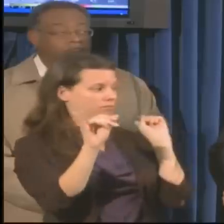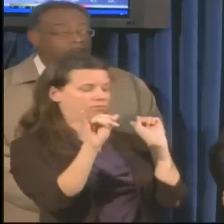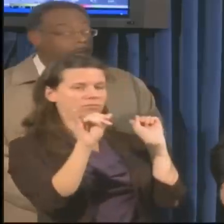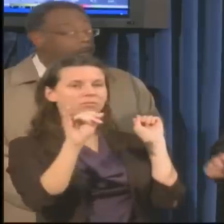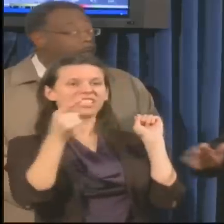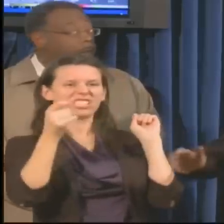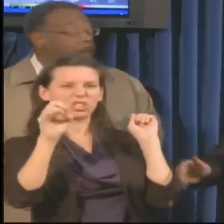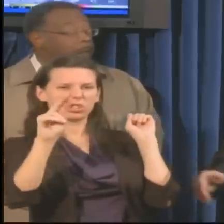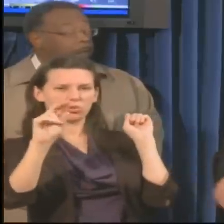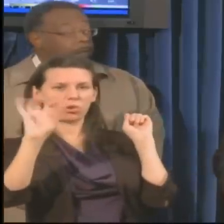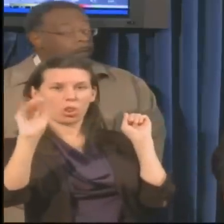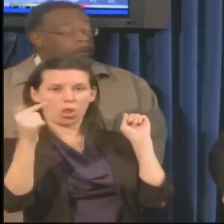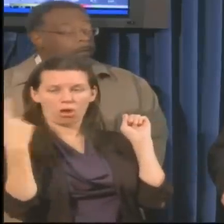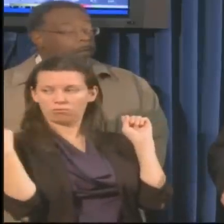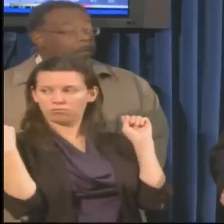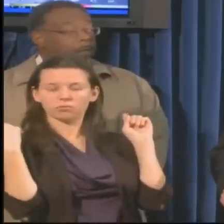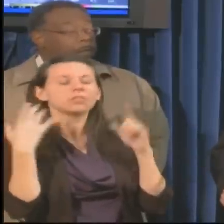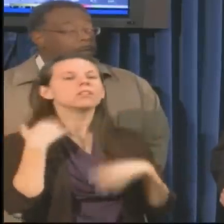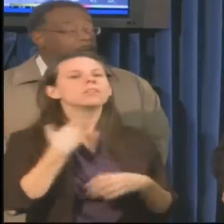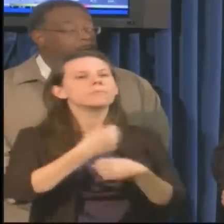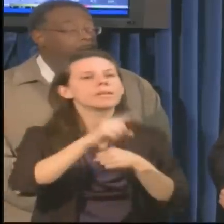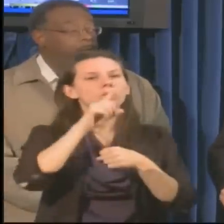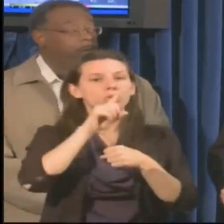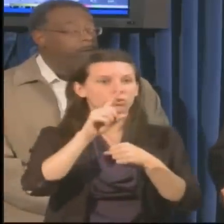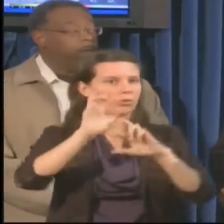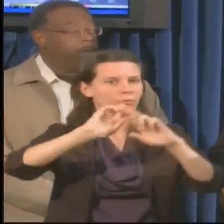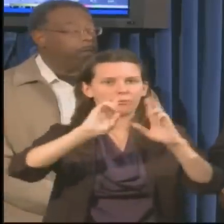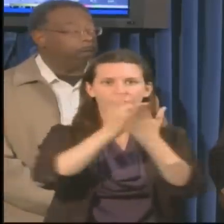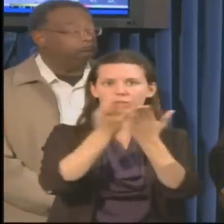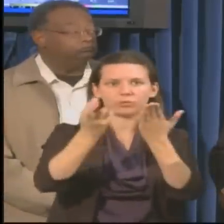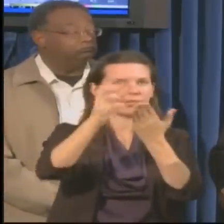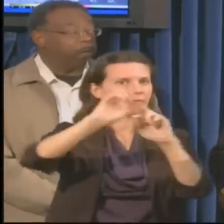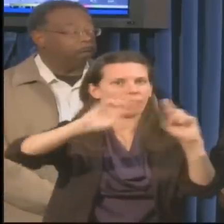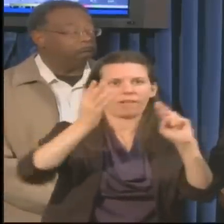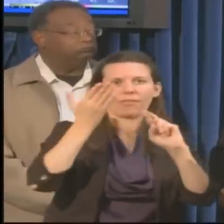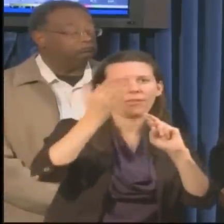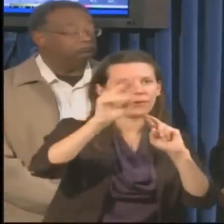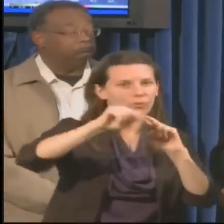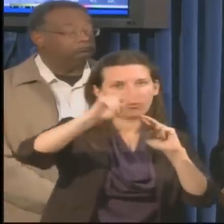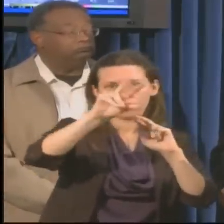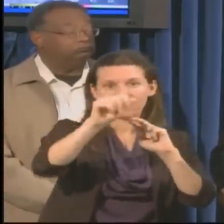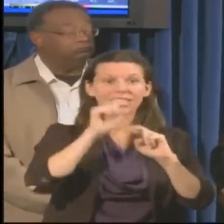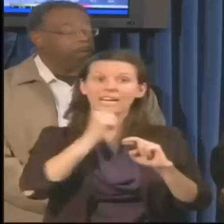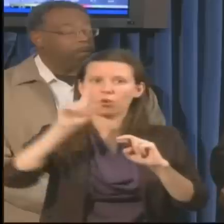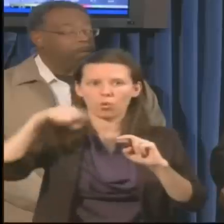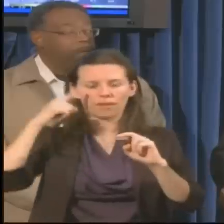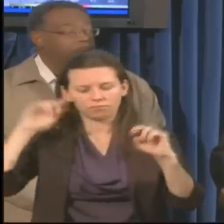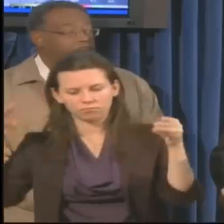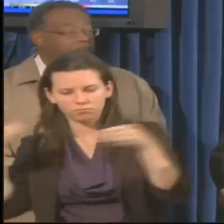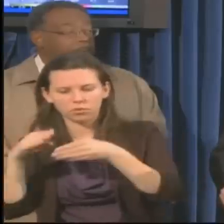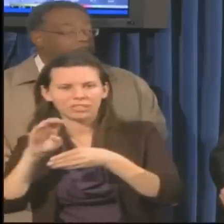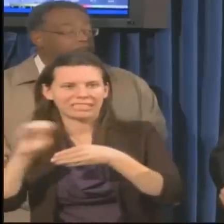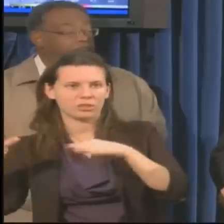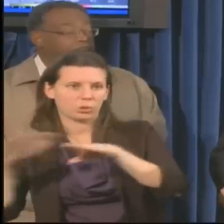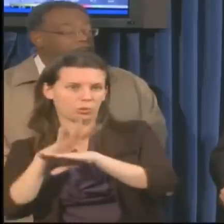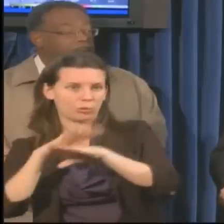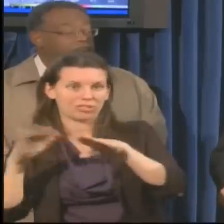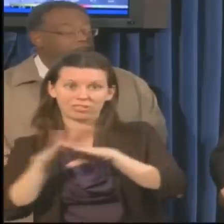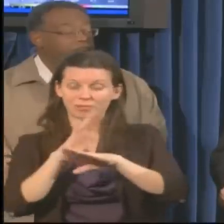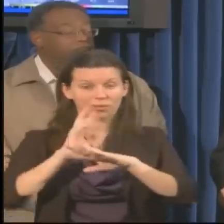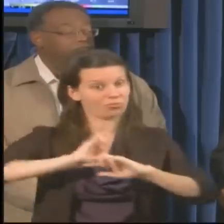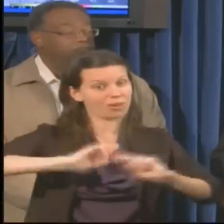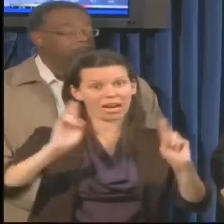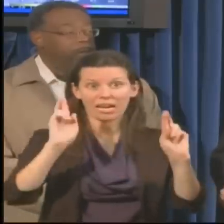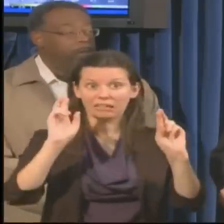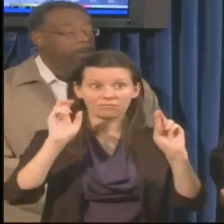as well, not just at the coast, and that we are as prepared as we can be for a more prolonged